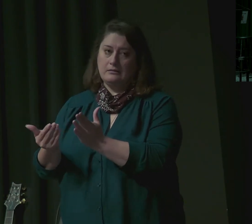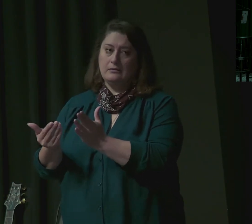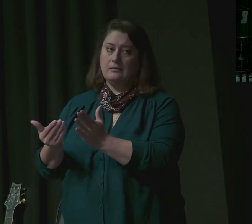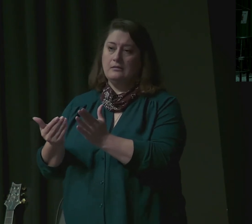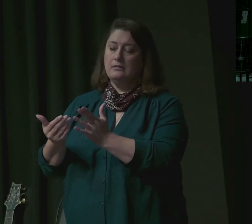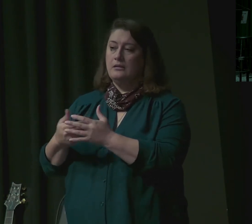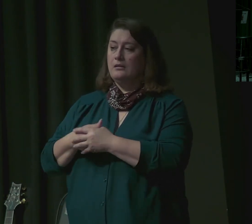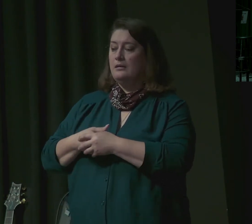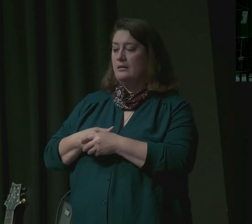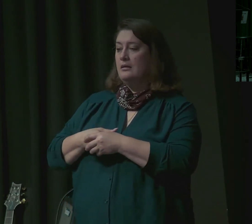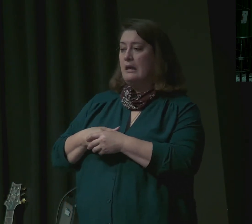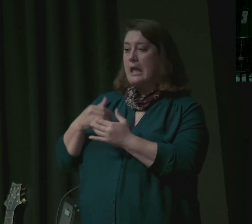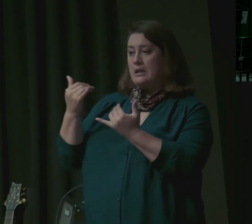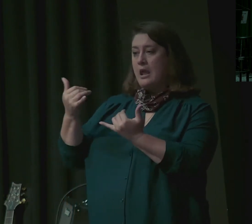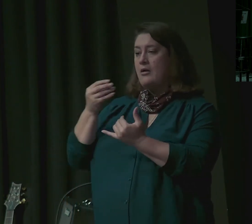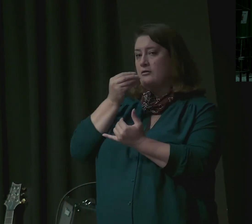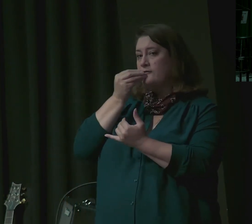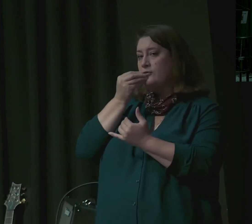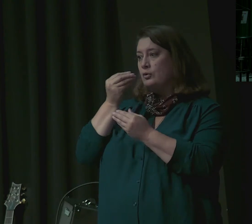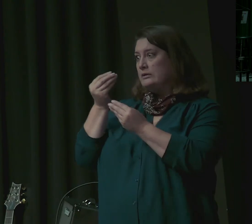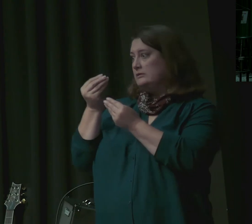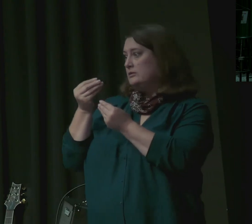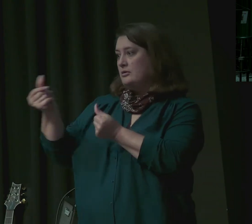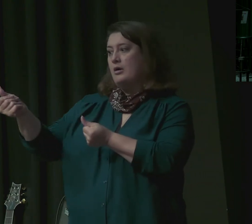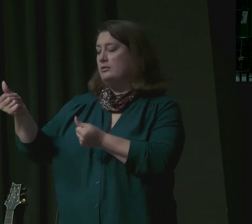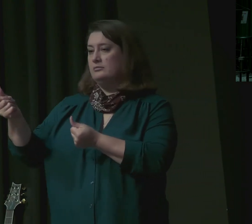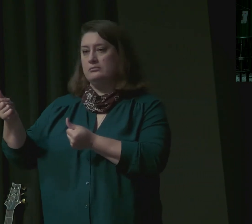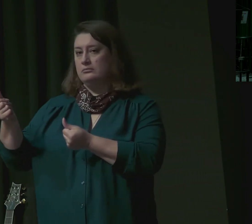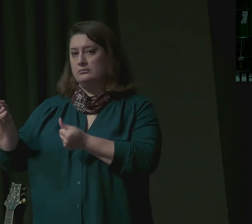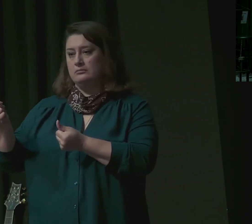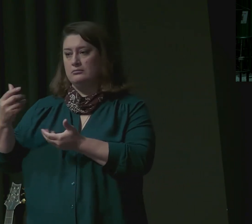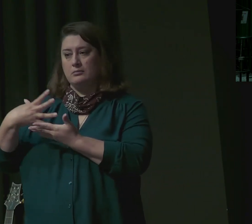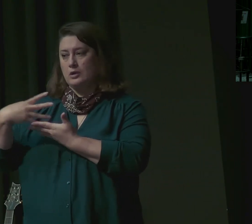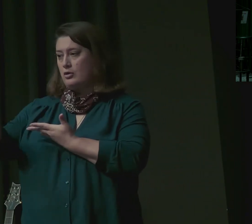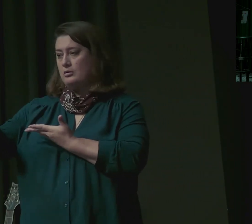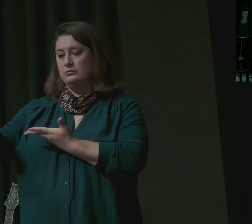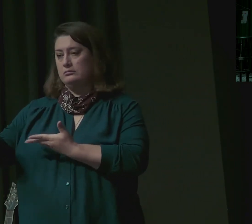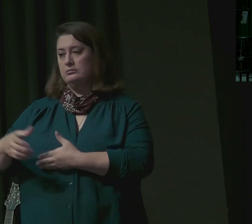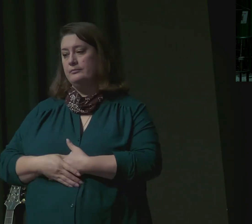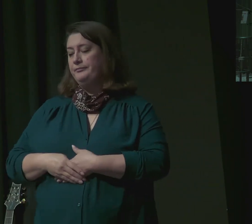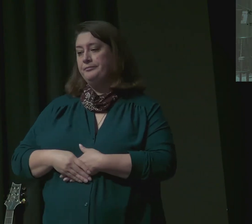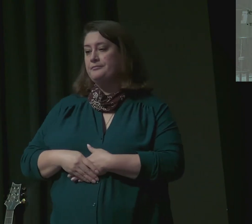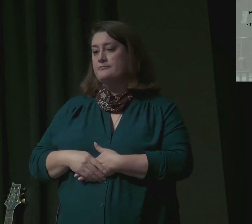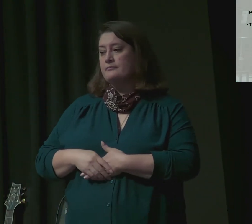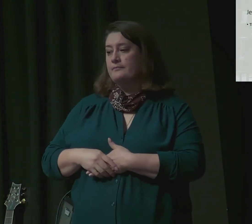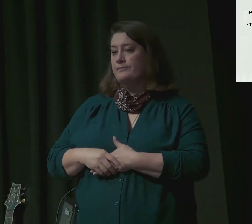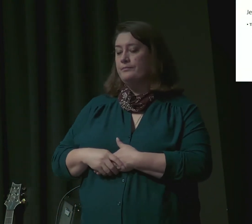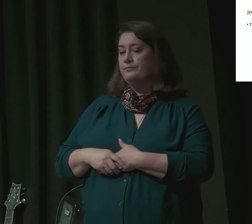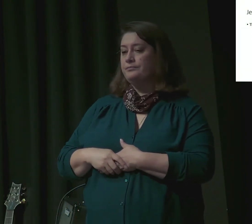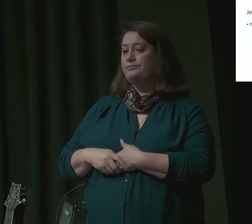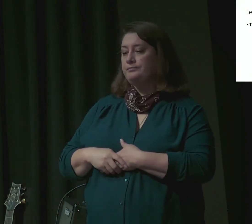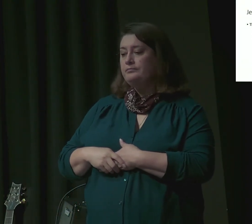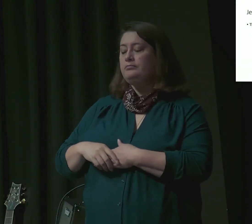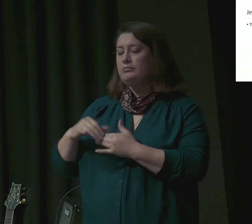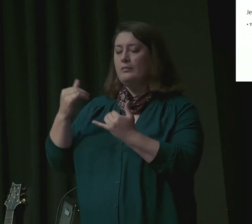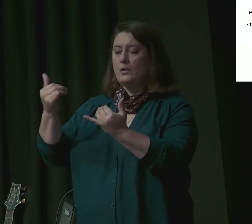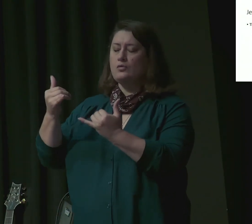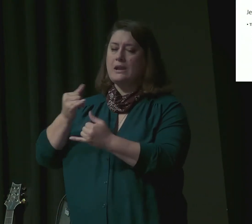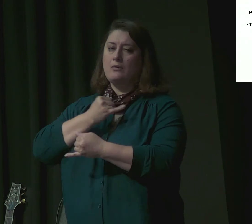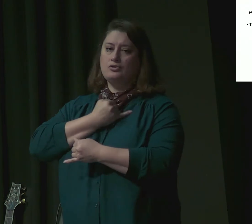But then Israel, Jacob, makes ample provision for mercy in 11